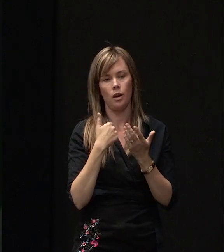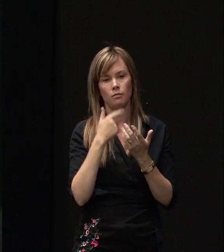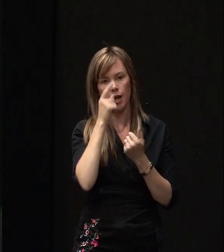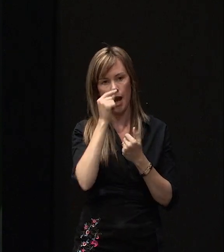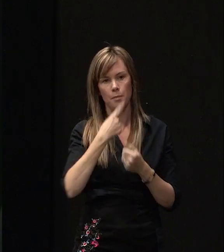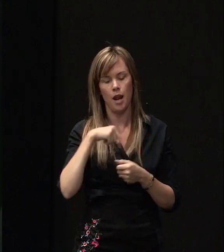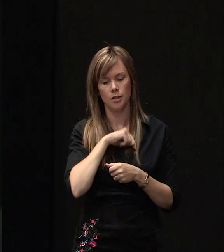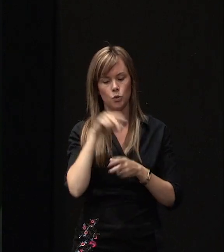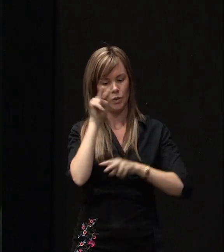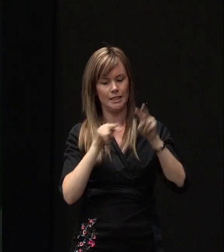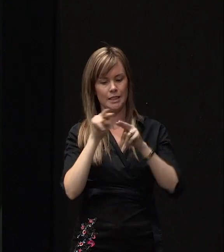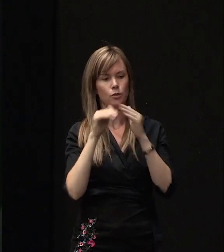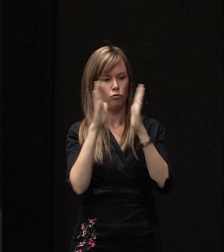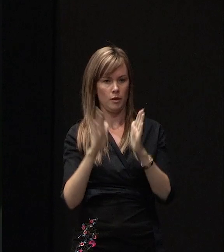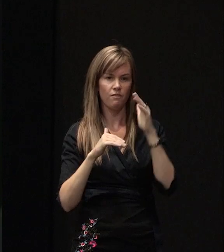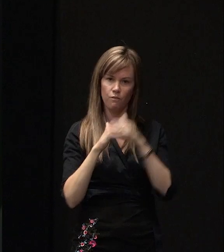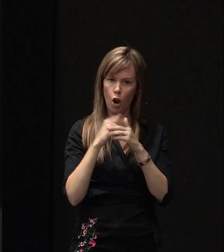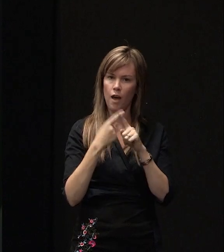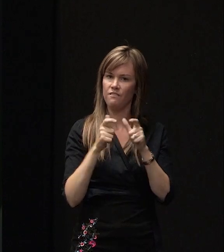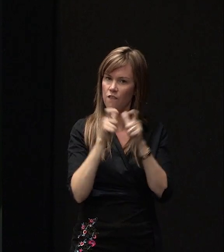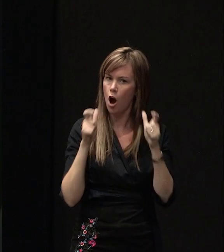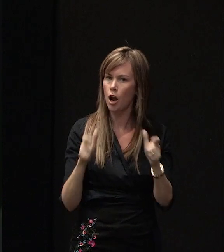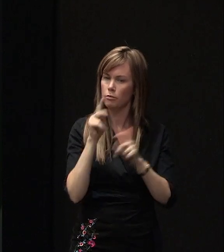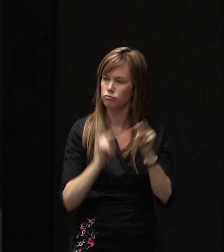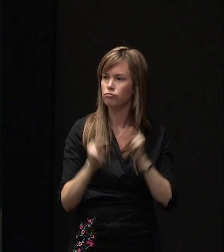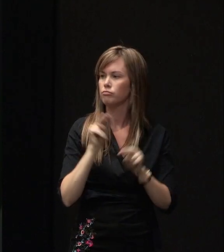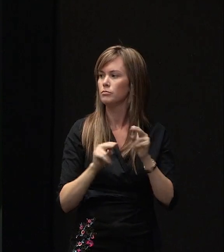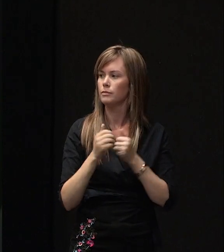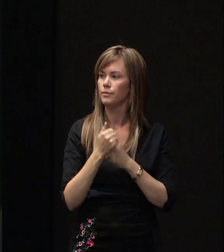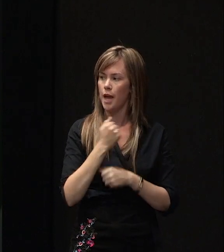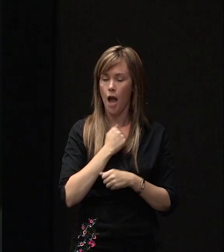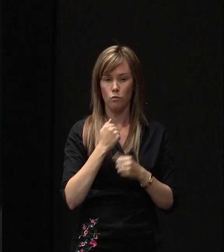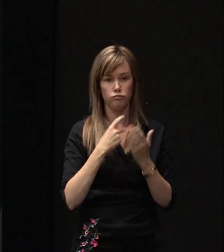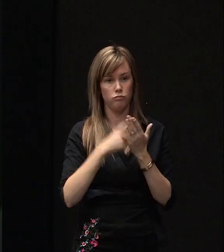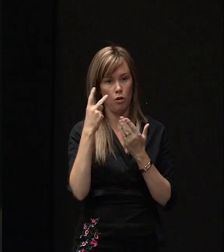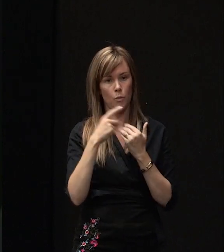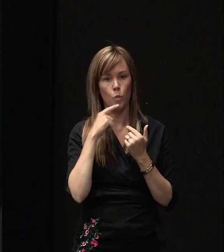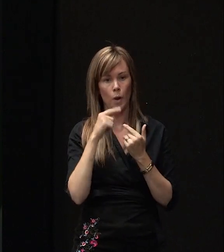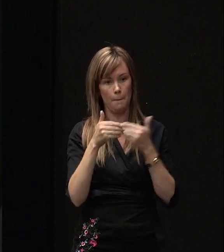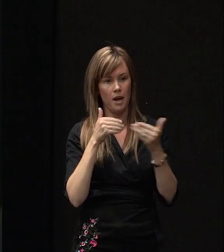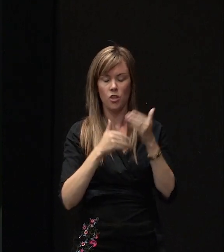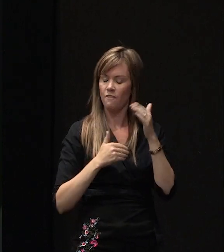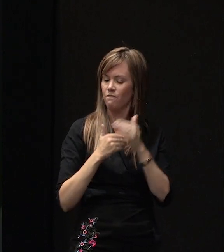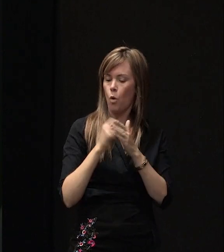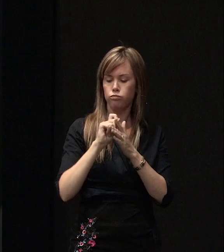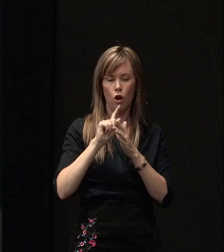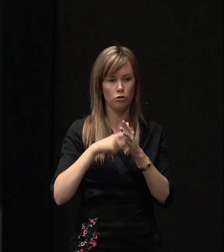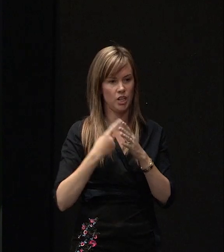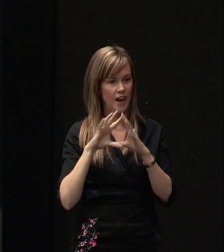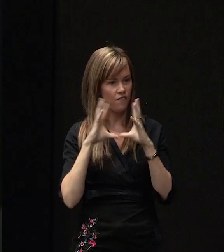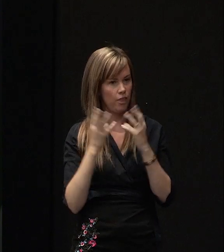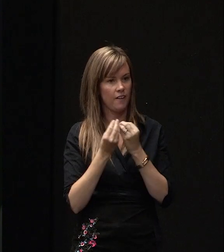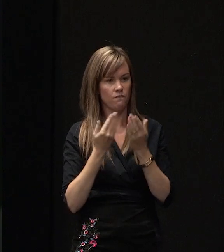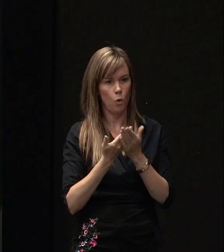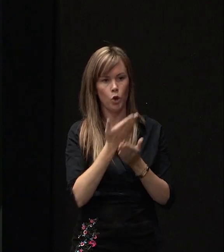assess your property fully and finally. Our programme is that we will manage the whole project for you. So we deal with the